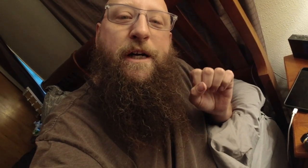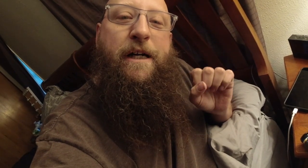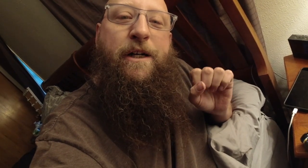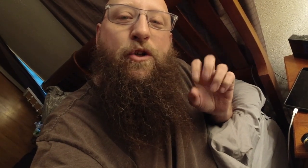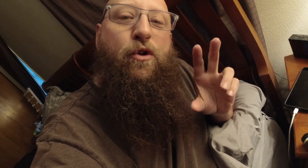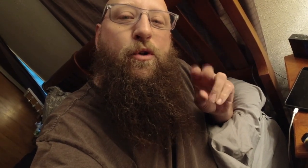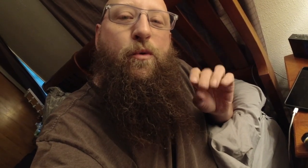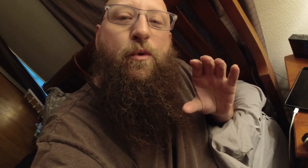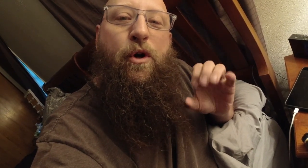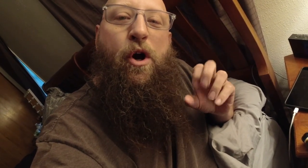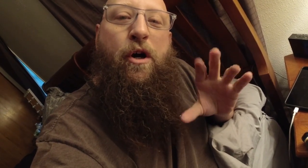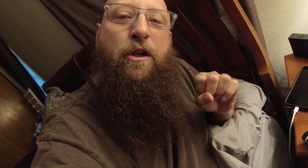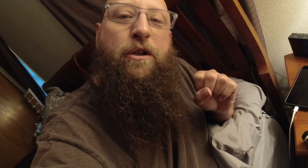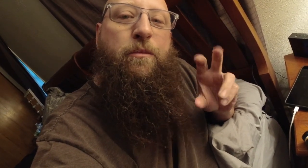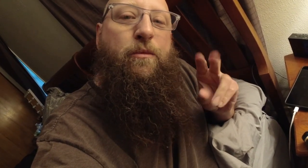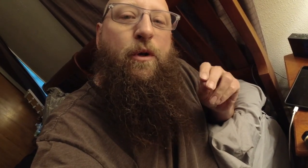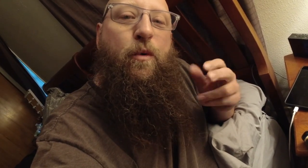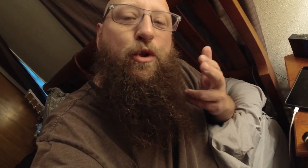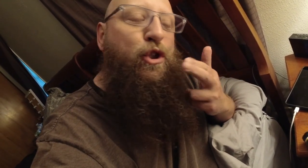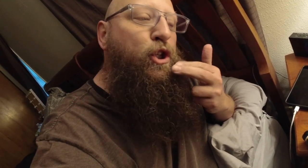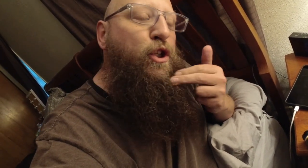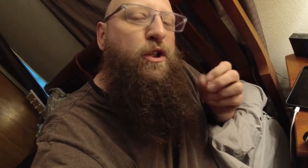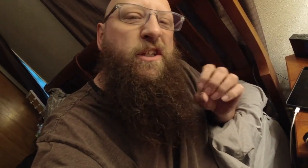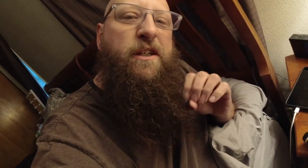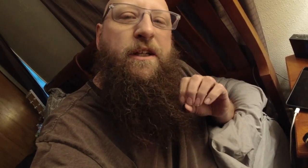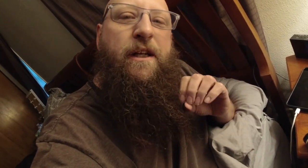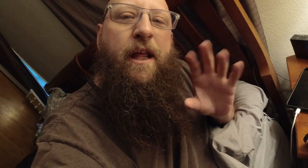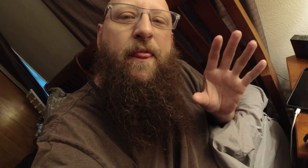no carb no sugar nothing